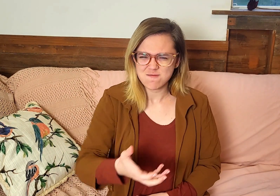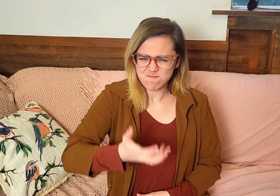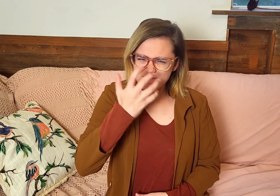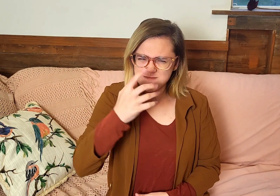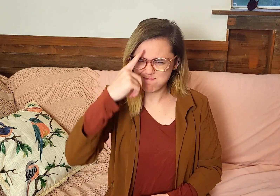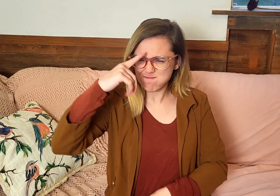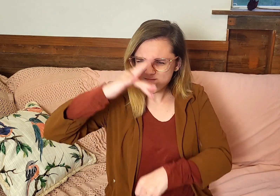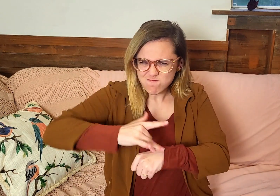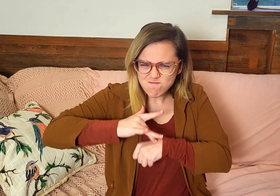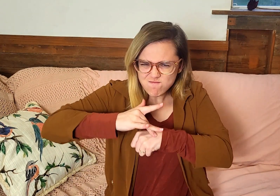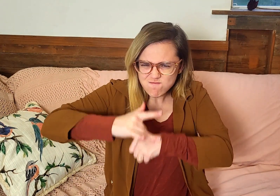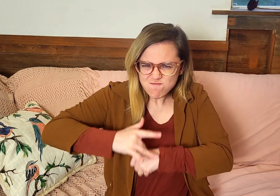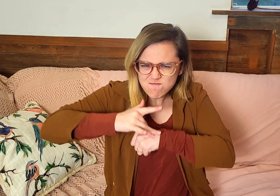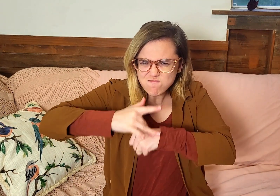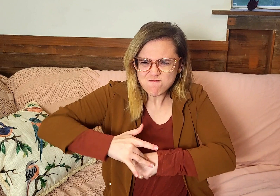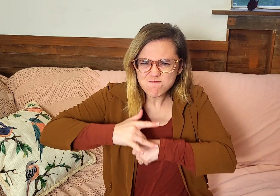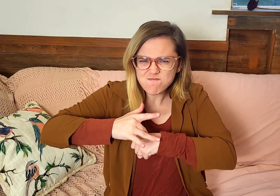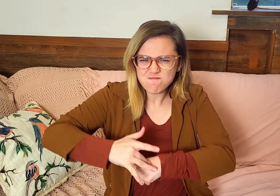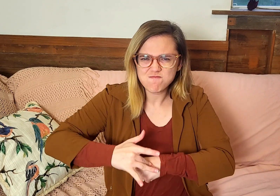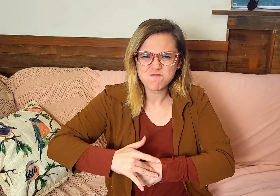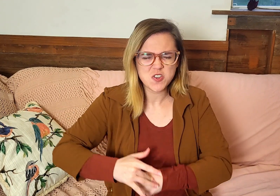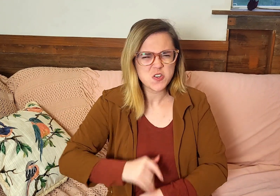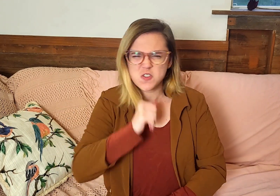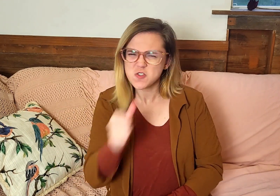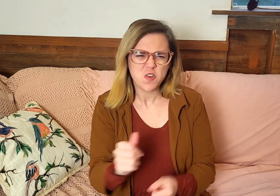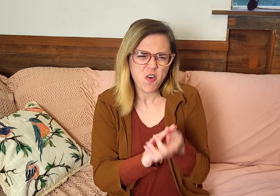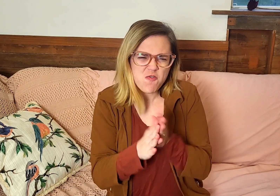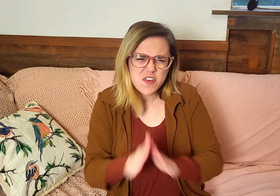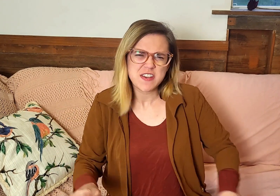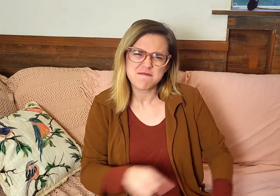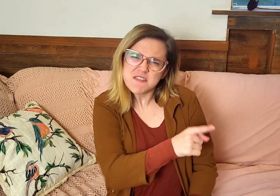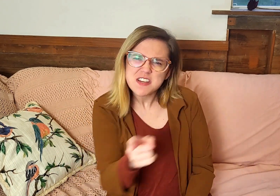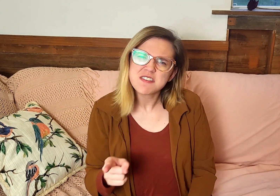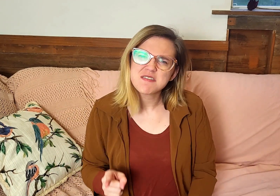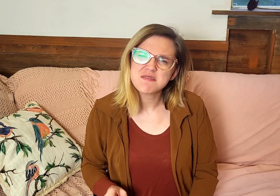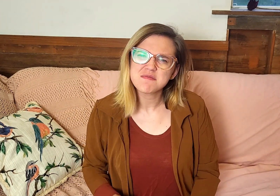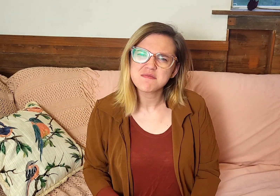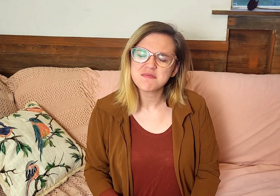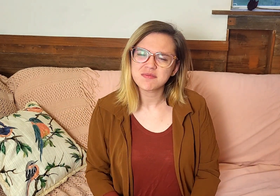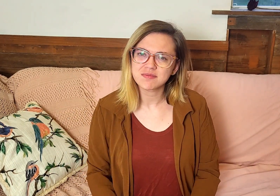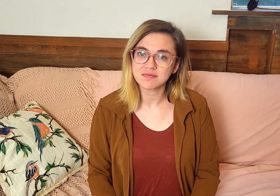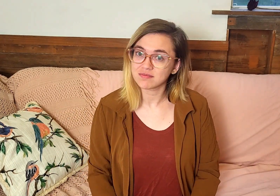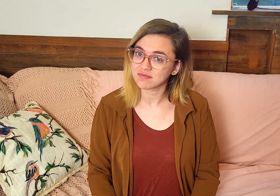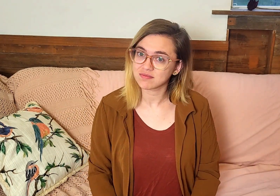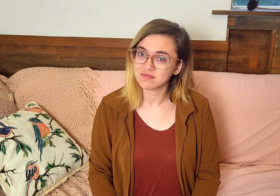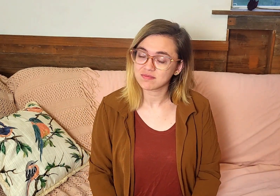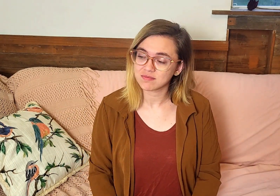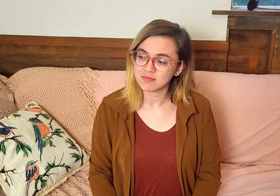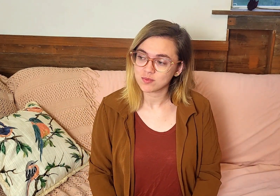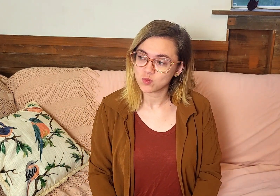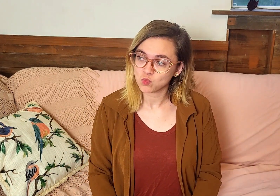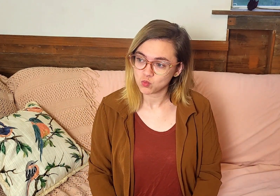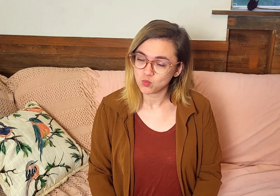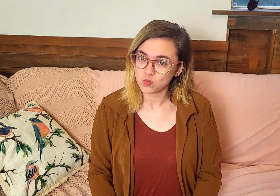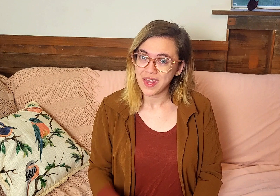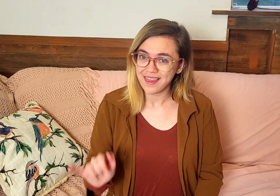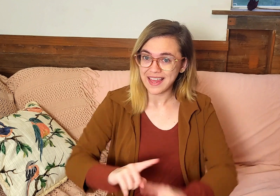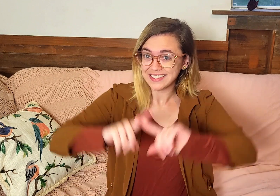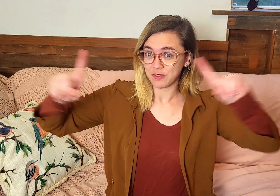need to keep that grudge. You don't need to forgive them. Now, those are very,